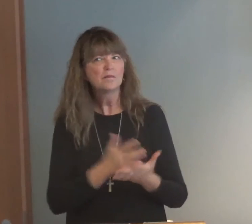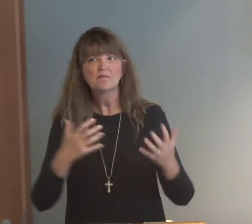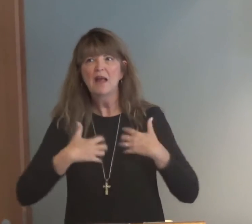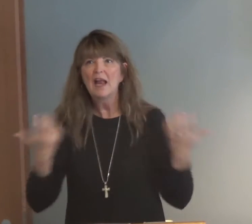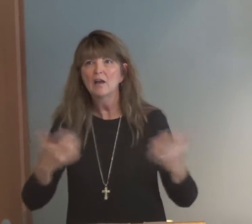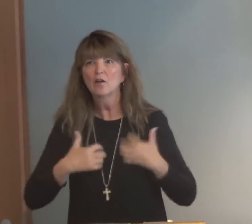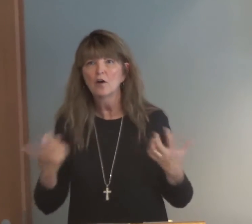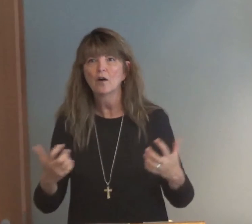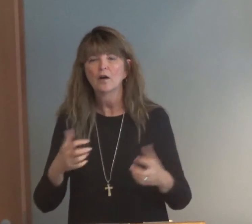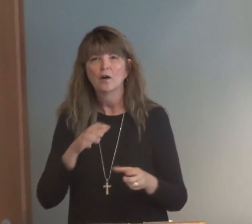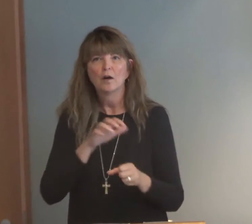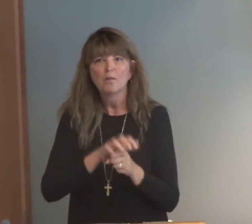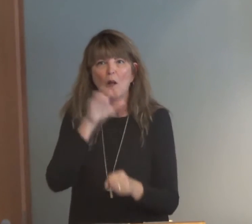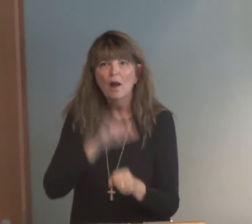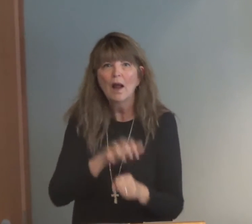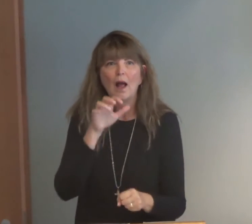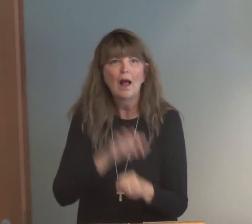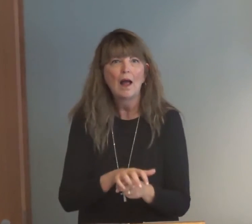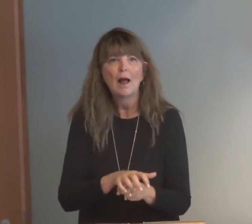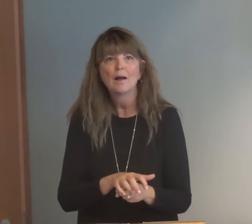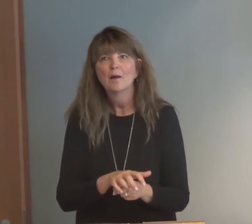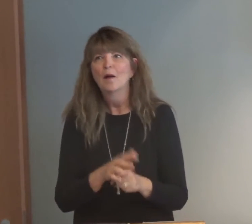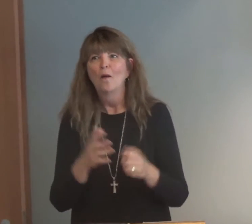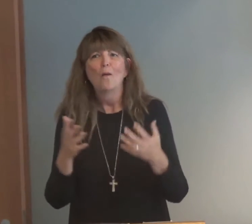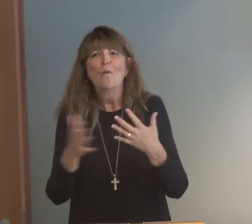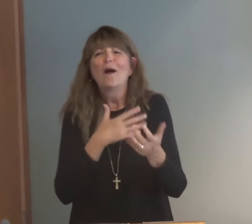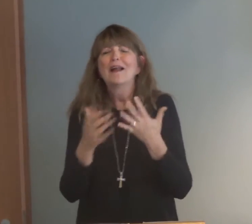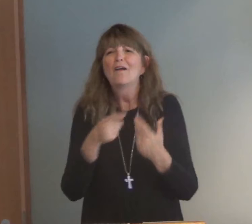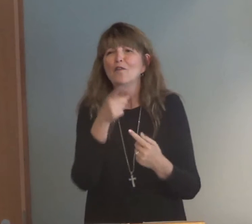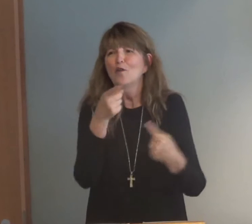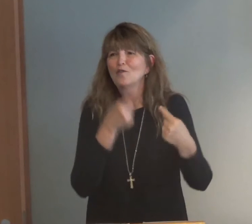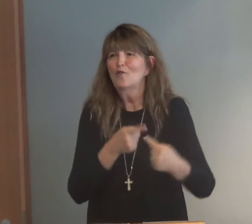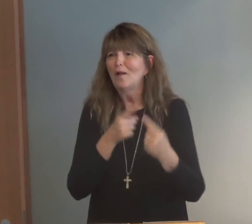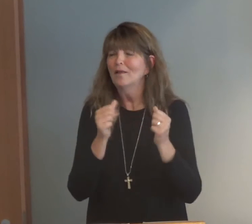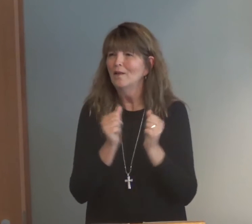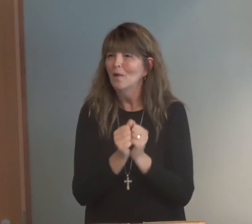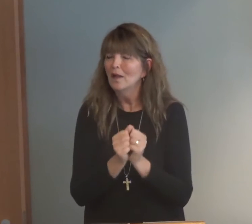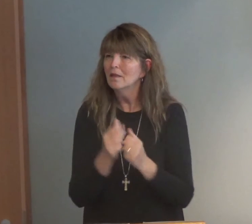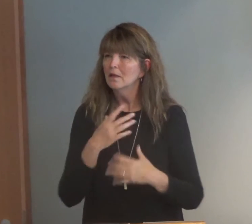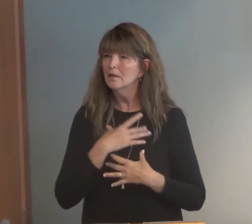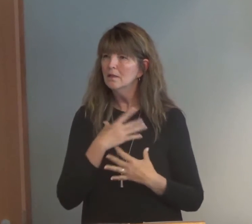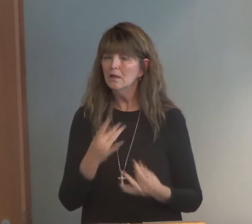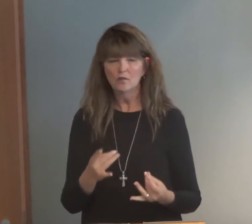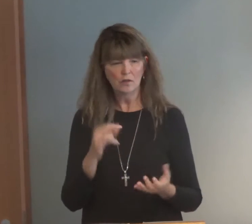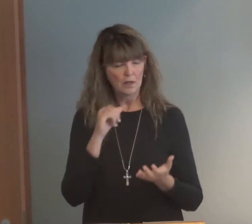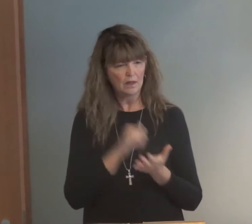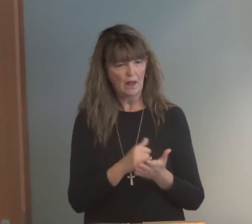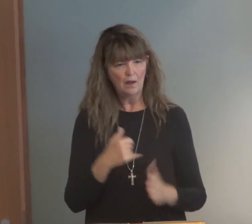Maybe you're trying to stop having tantrums or angry outbursts.